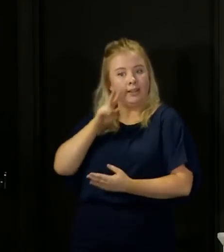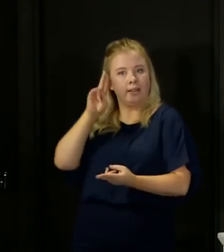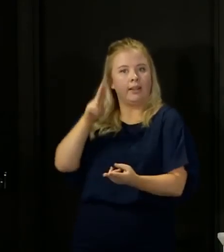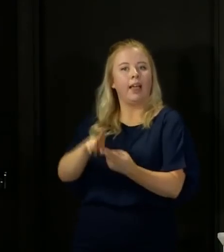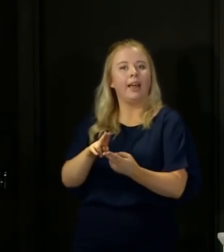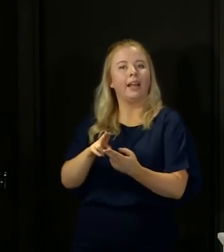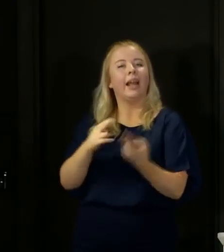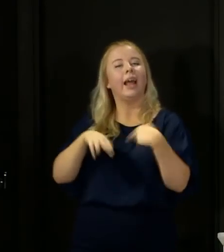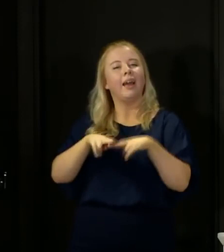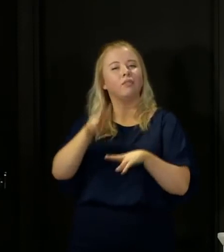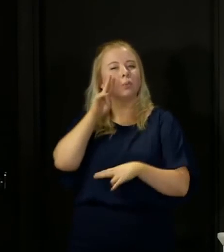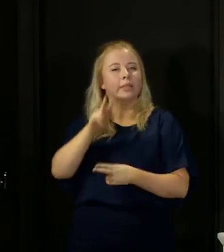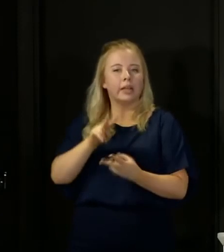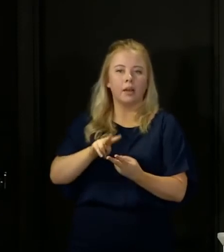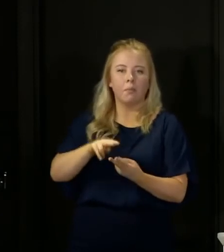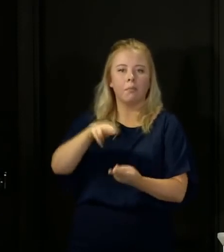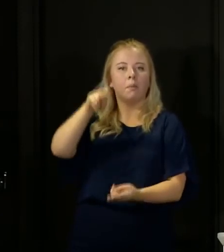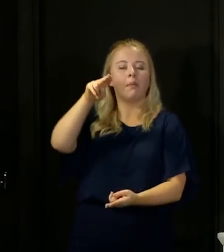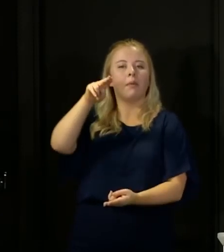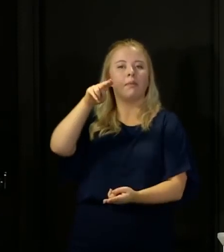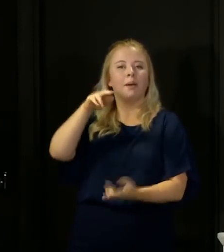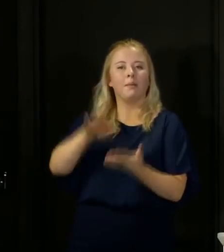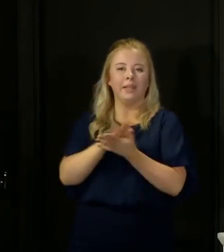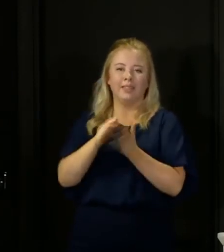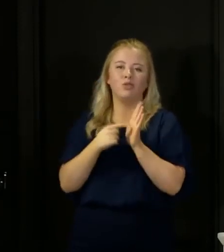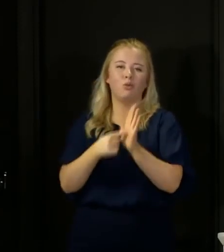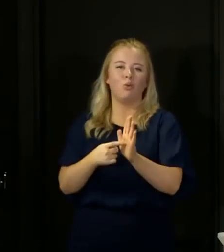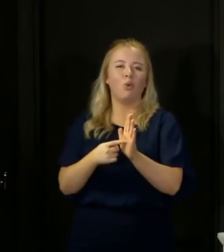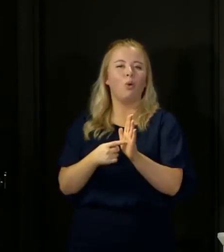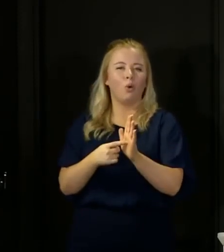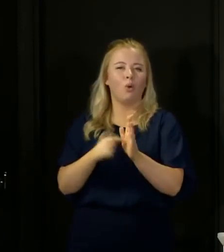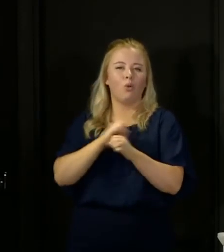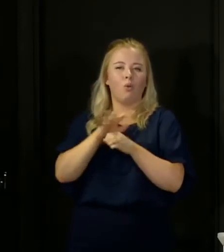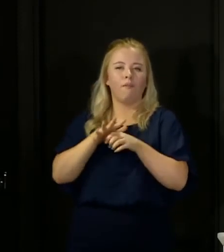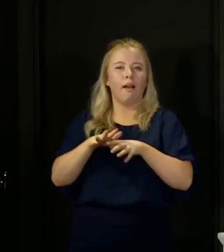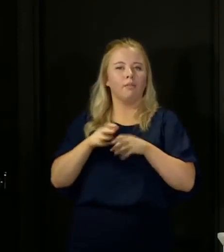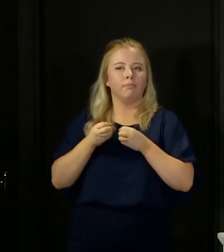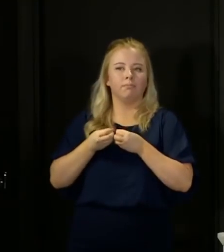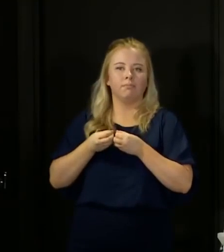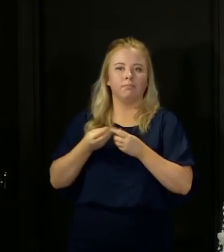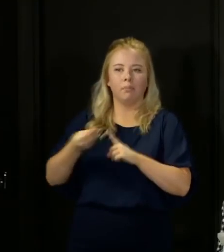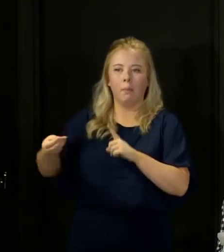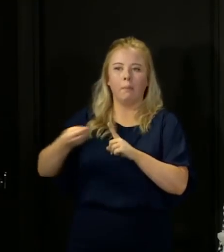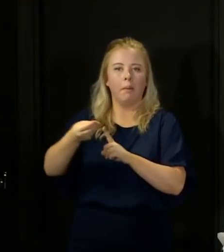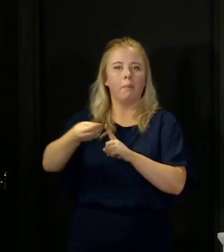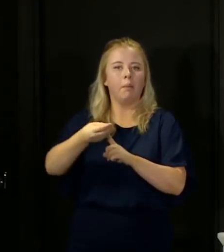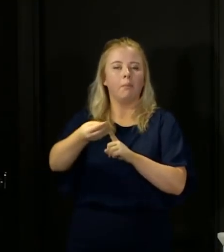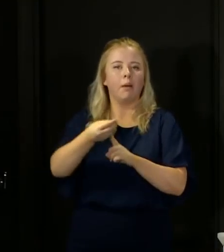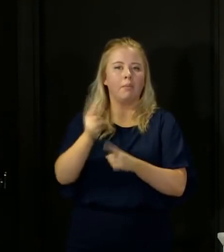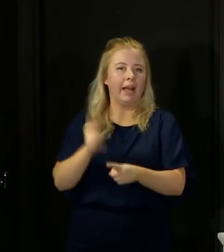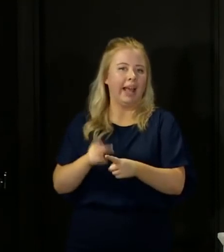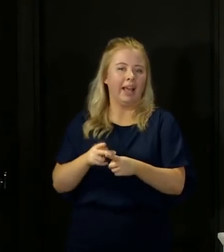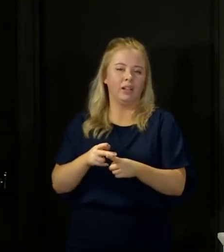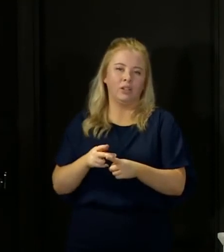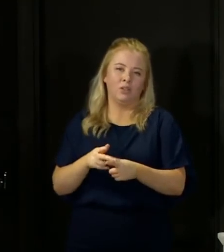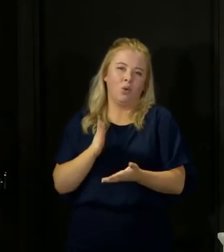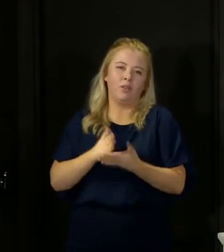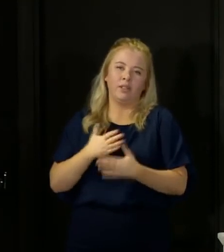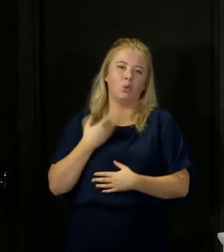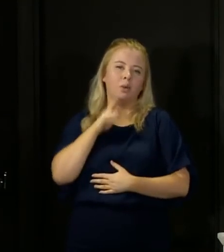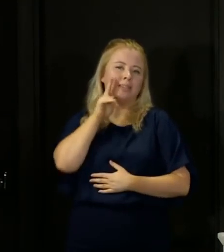going up that we will have evidence that the virus is spreading again. So we obviously don't want to see that if we can possibly avoid it.